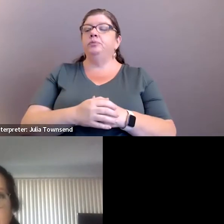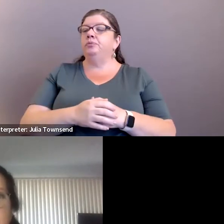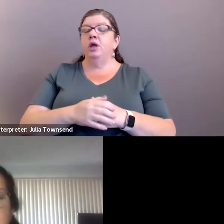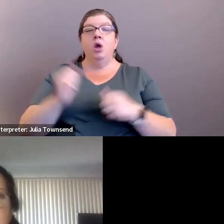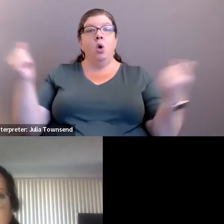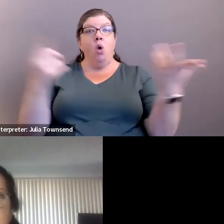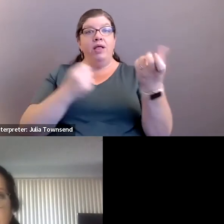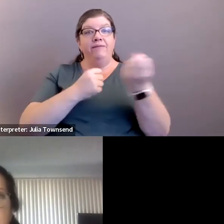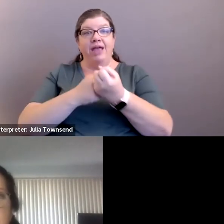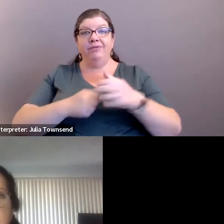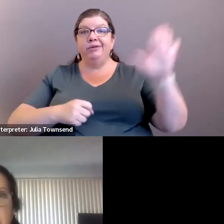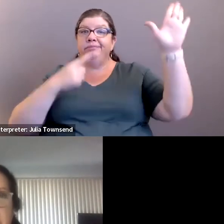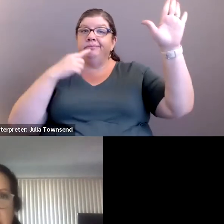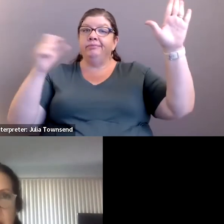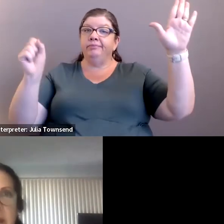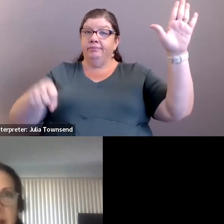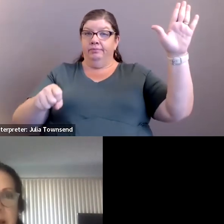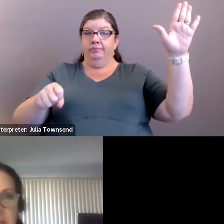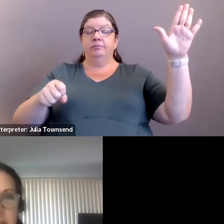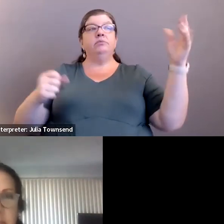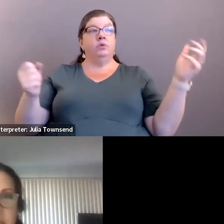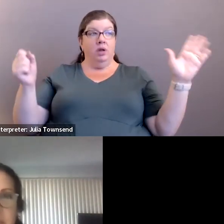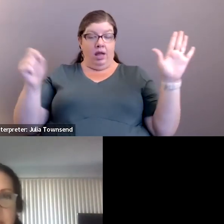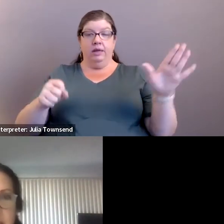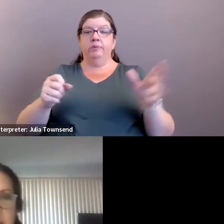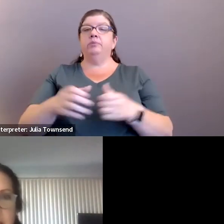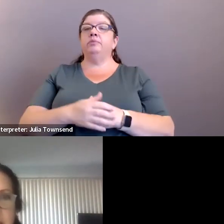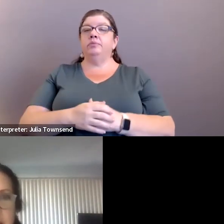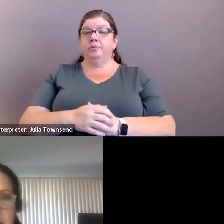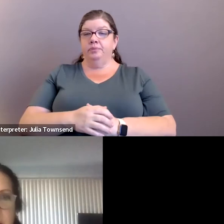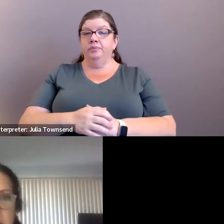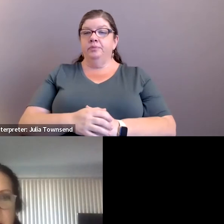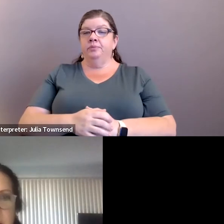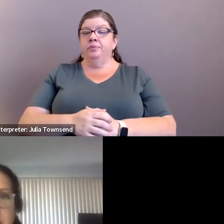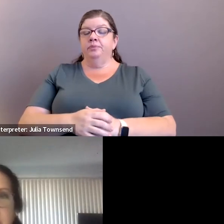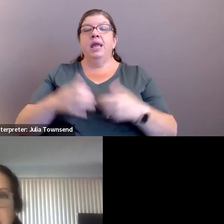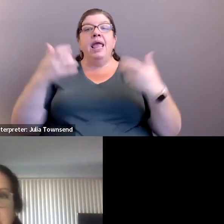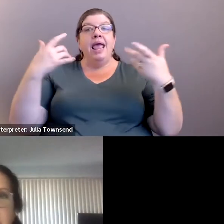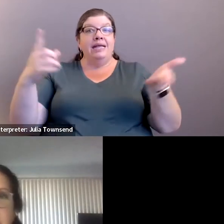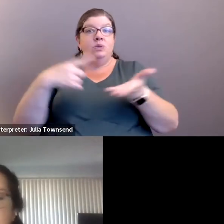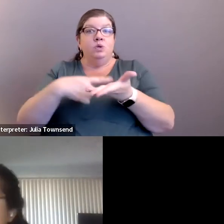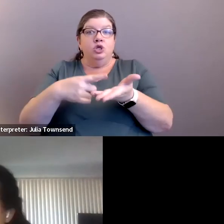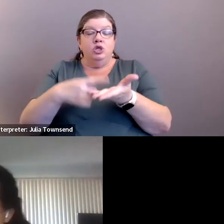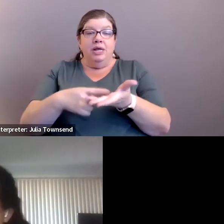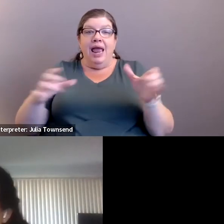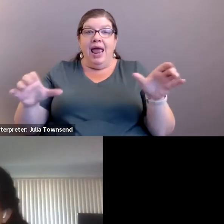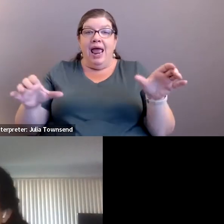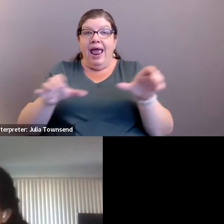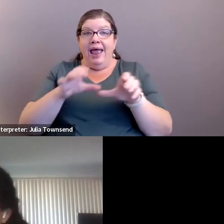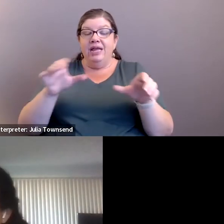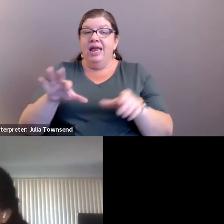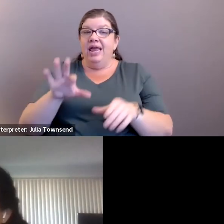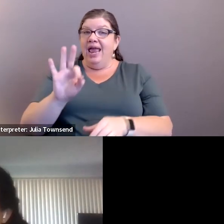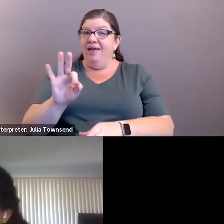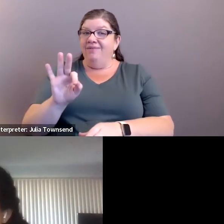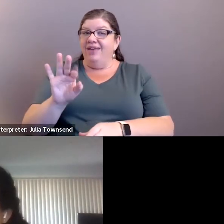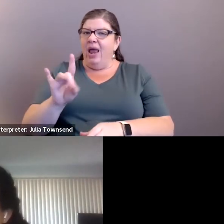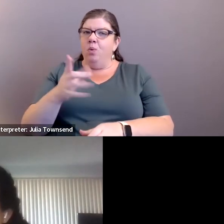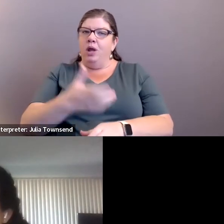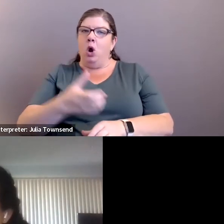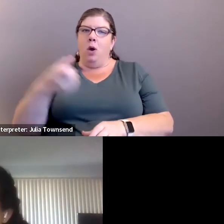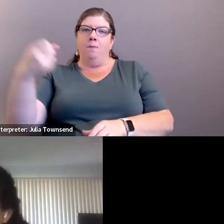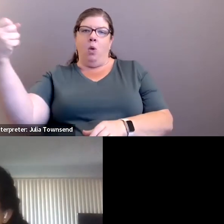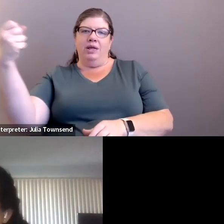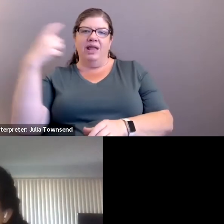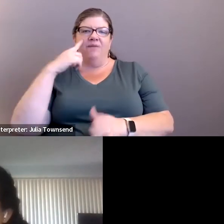All in favor, please raise your hand and say aye. Aye. Okay. And as we were discussing here, action on F is eight. We're pulling that